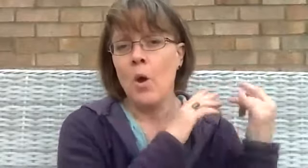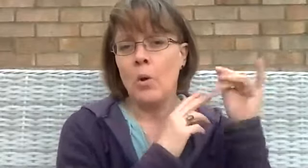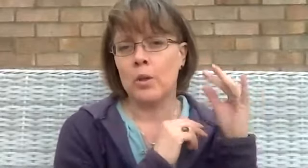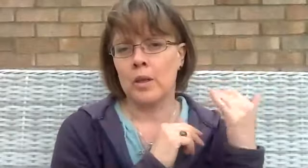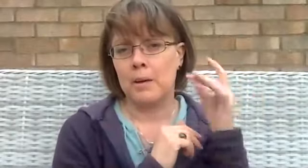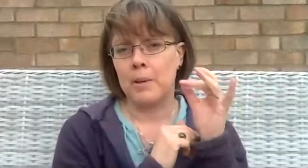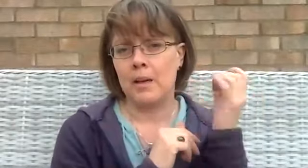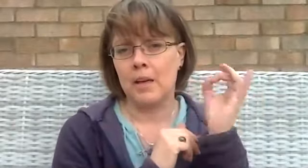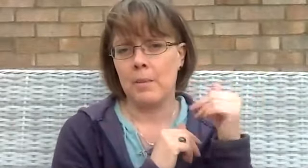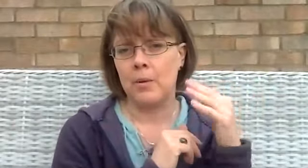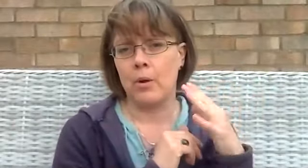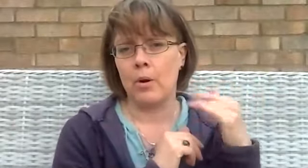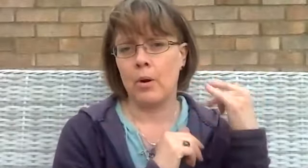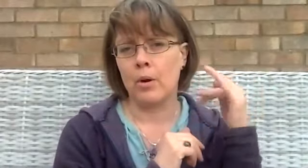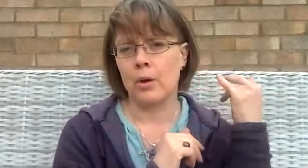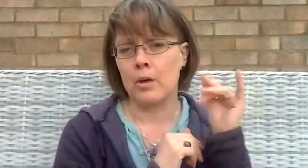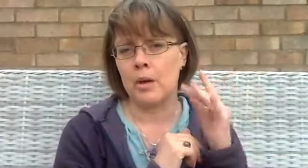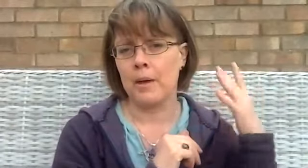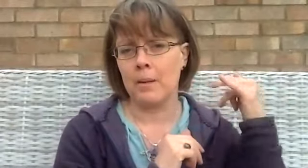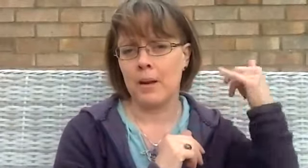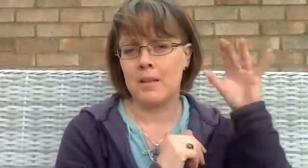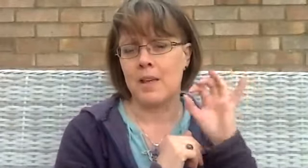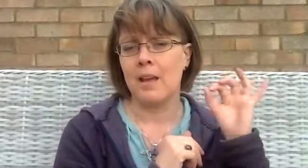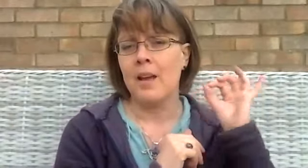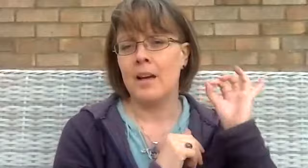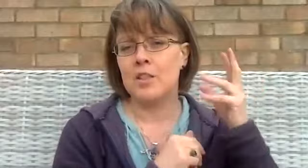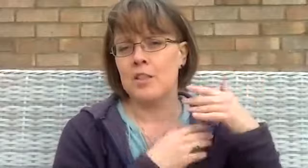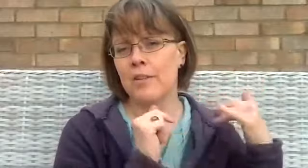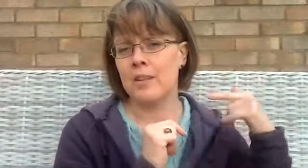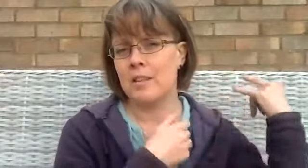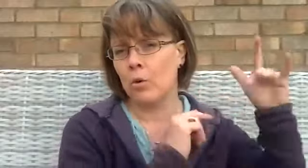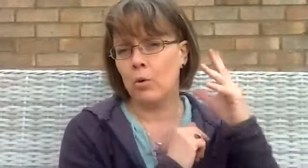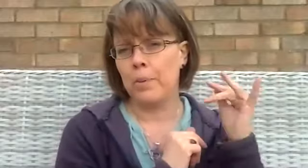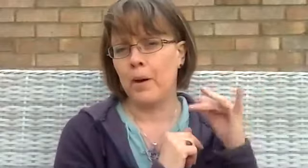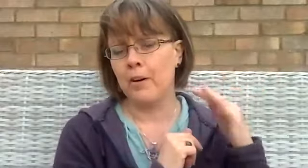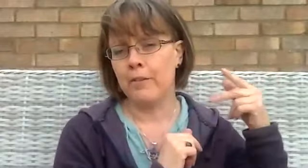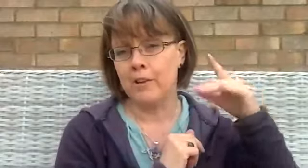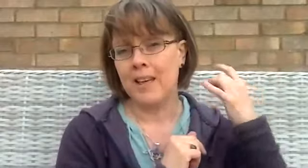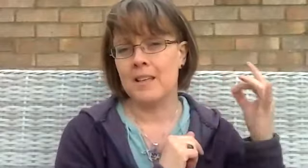and just know this is all part of release,